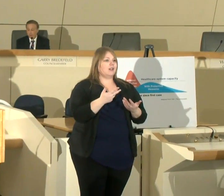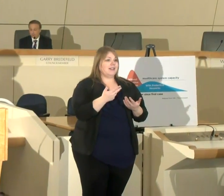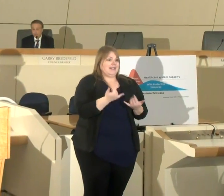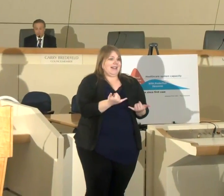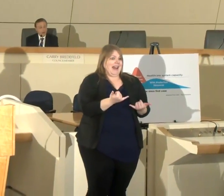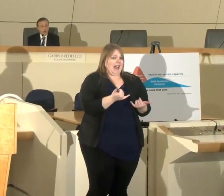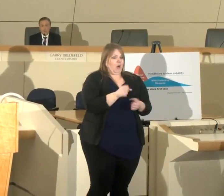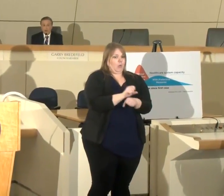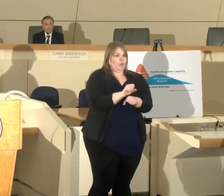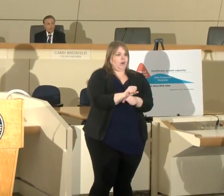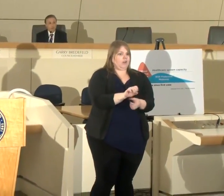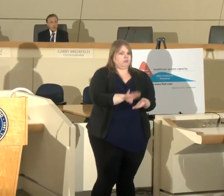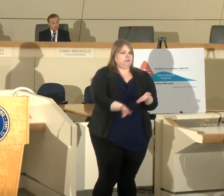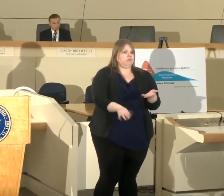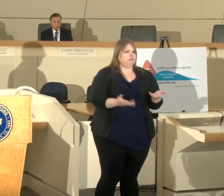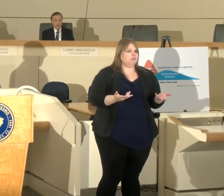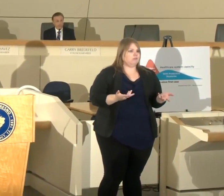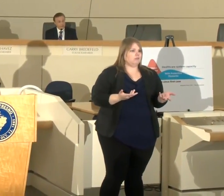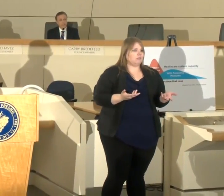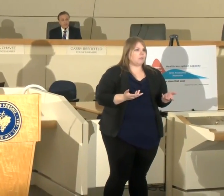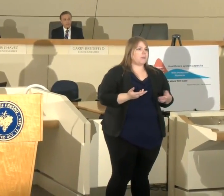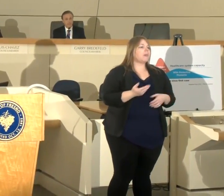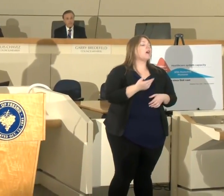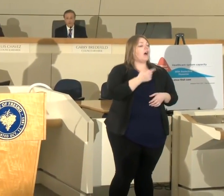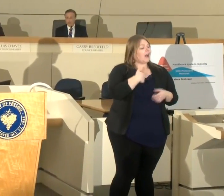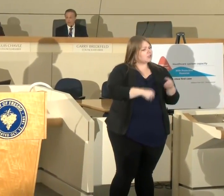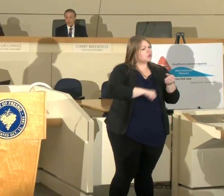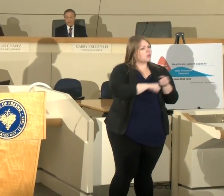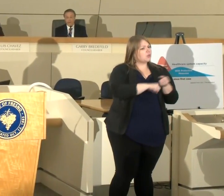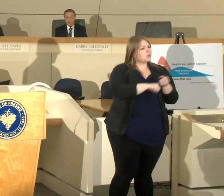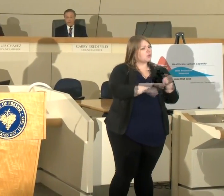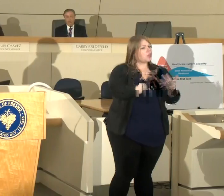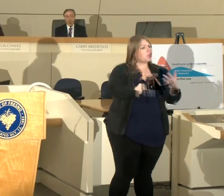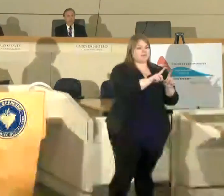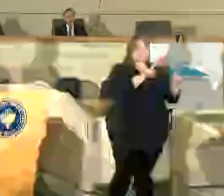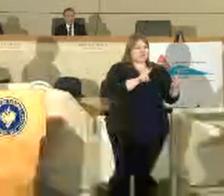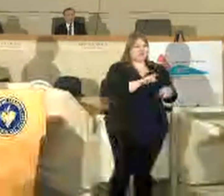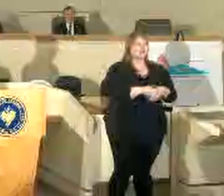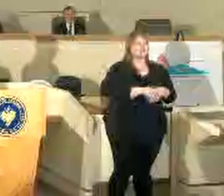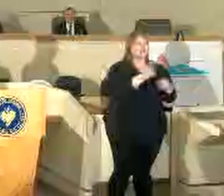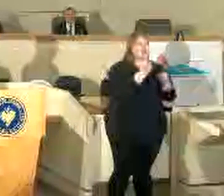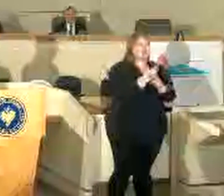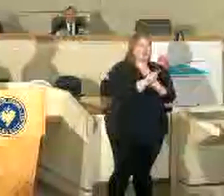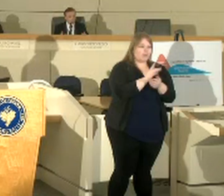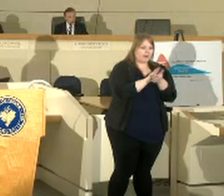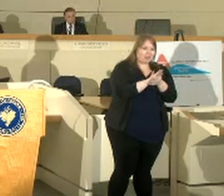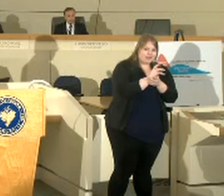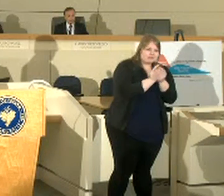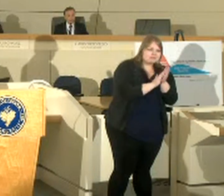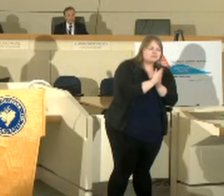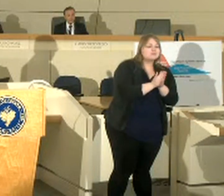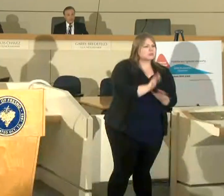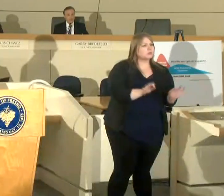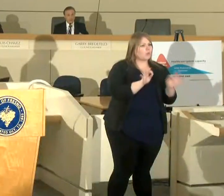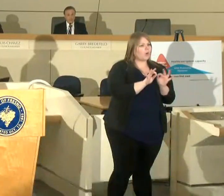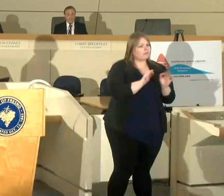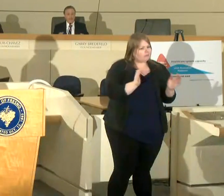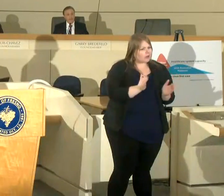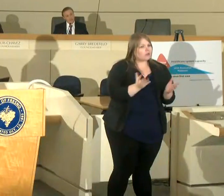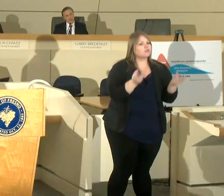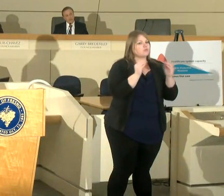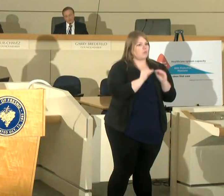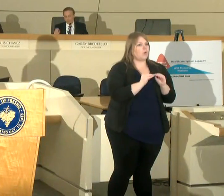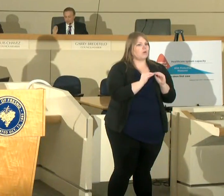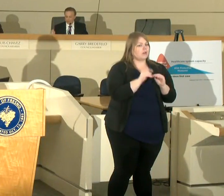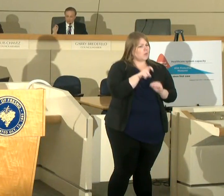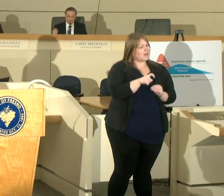out of work I'm all for the social distancing I'm all for proper hygiene we need to encourage that we need to